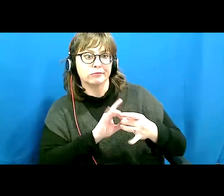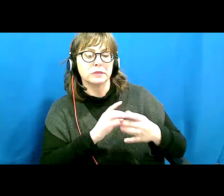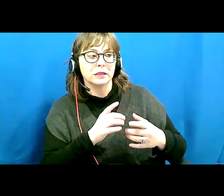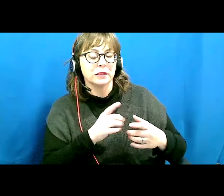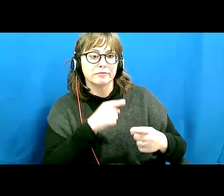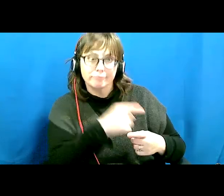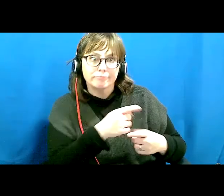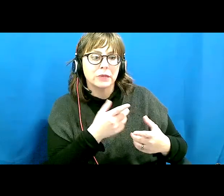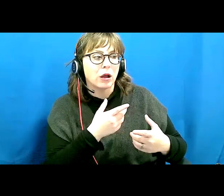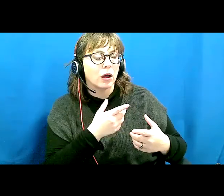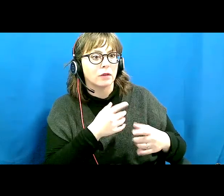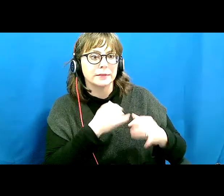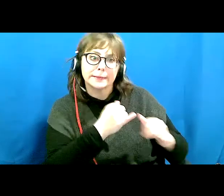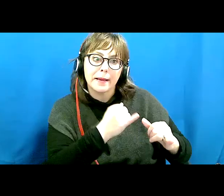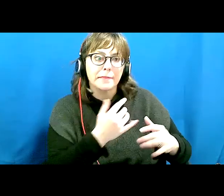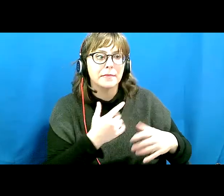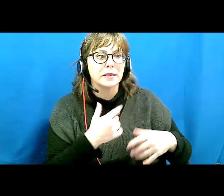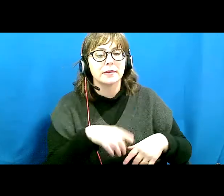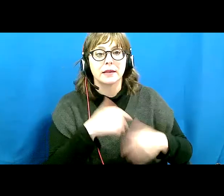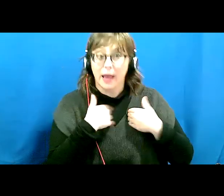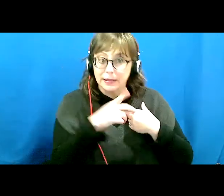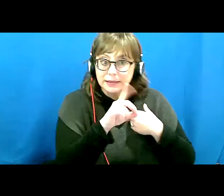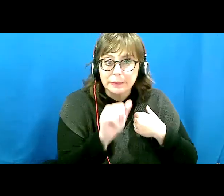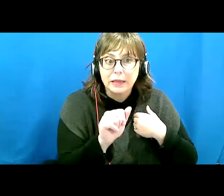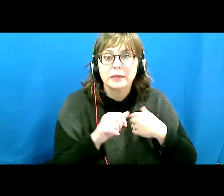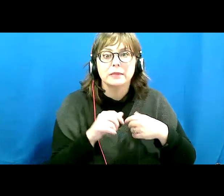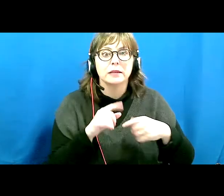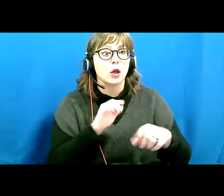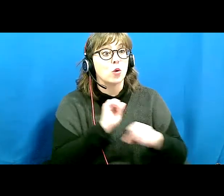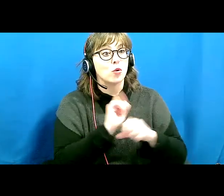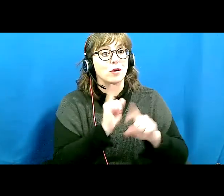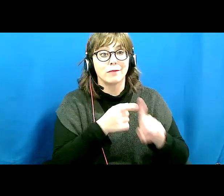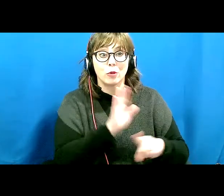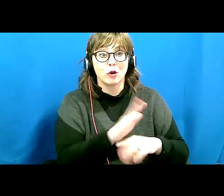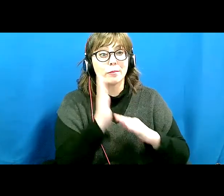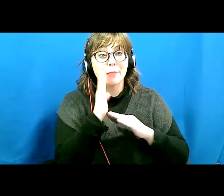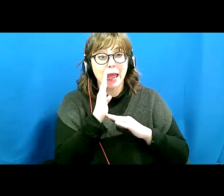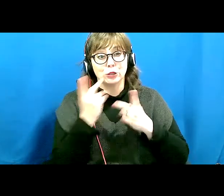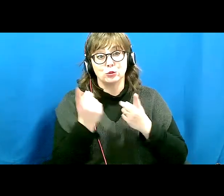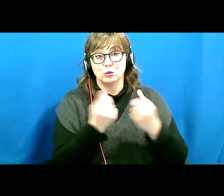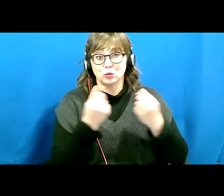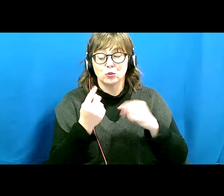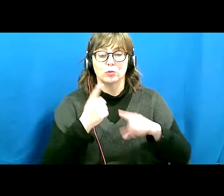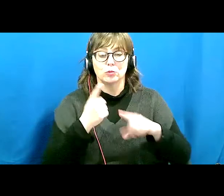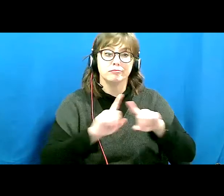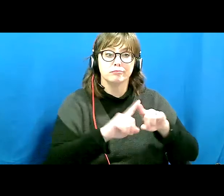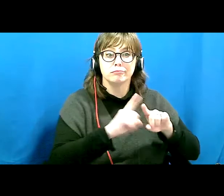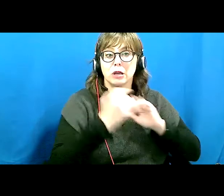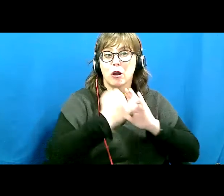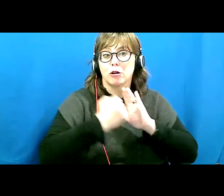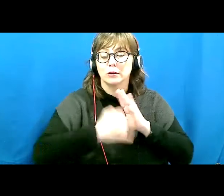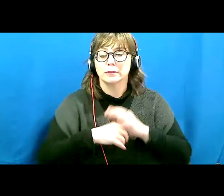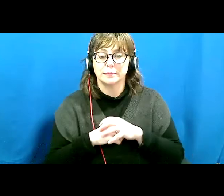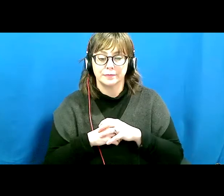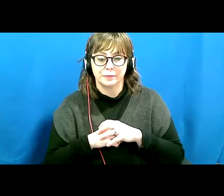a groundbreaking artist. She had a disability. She worked from her bed as well. So we're, I'm questioning